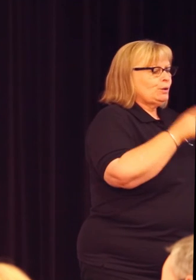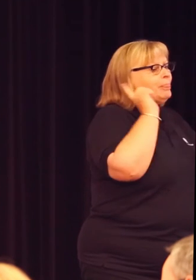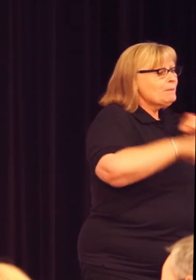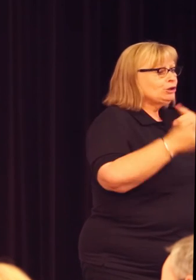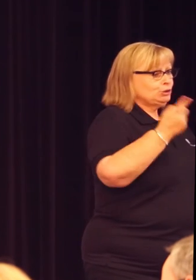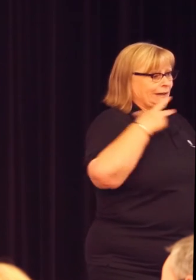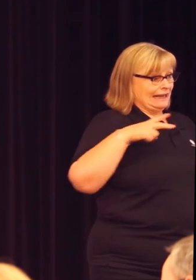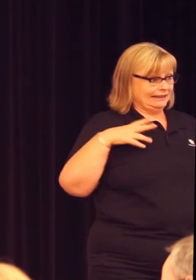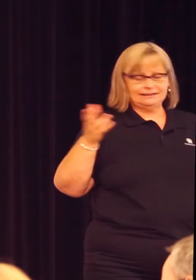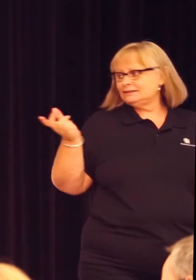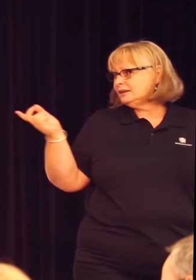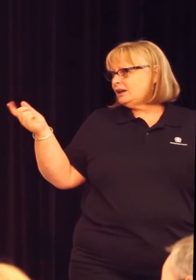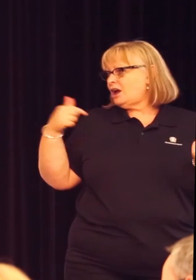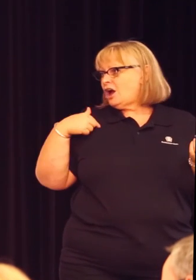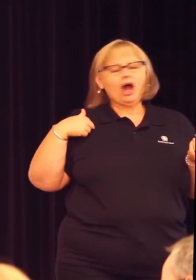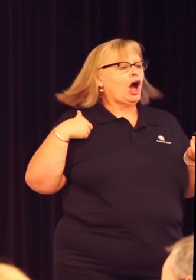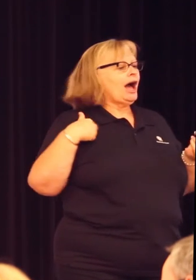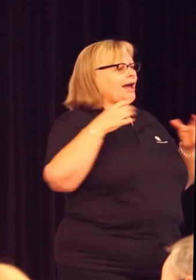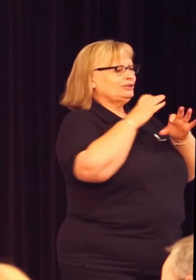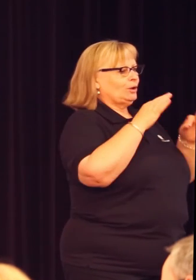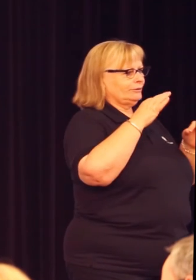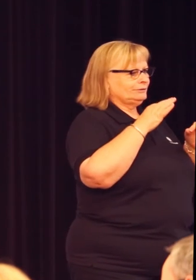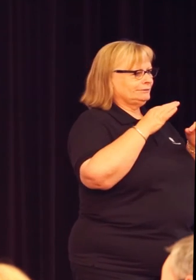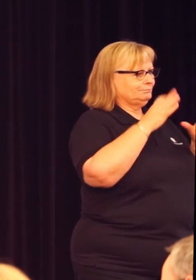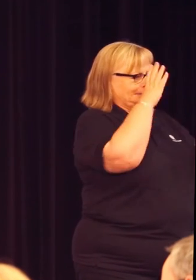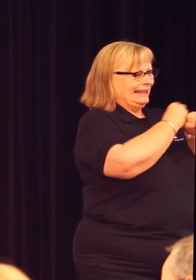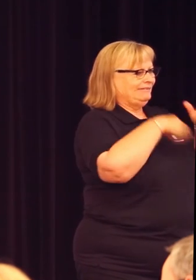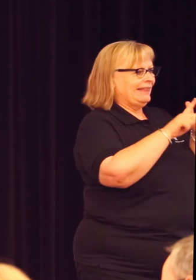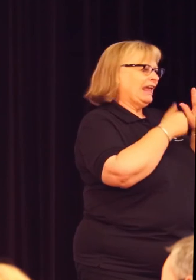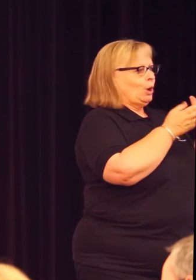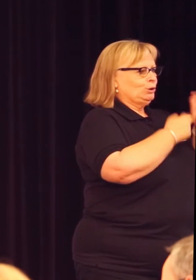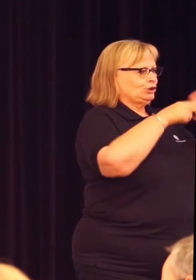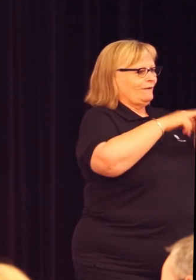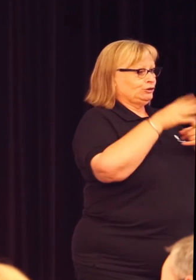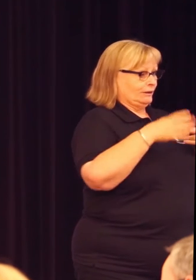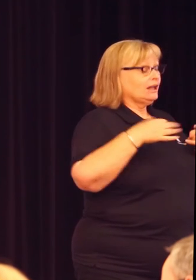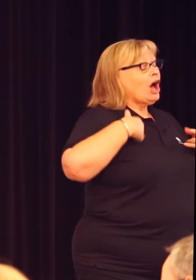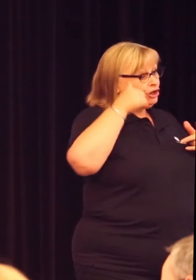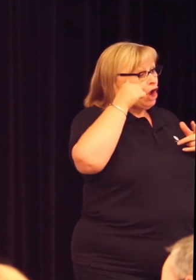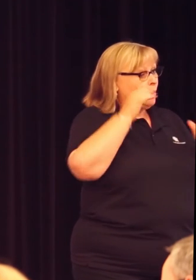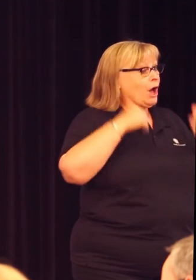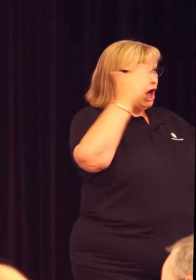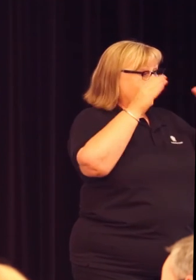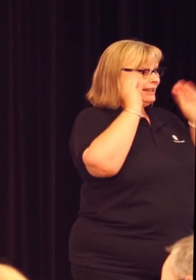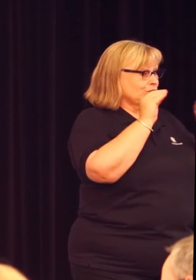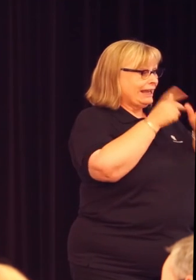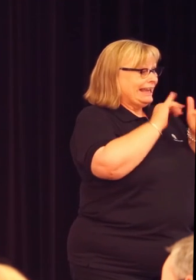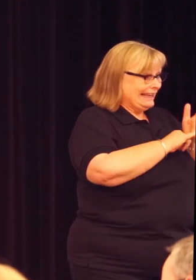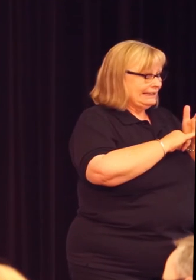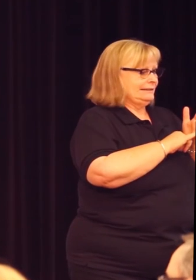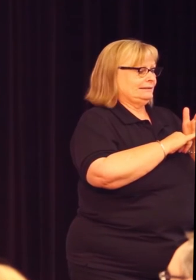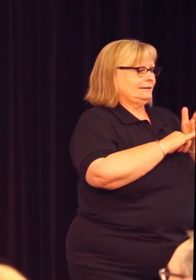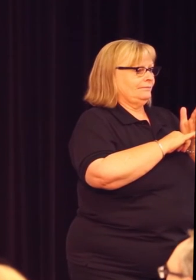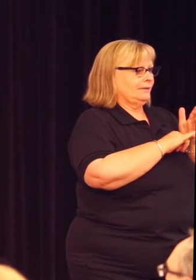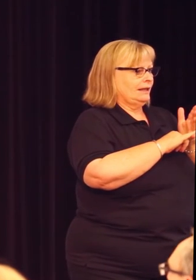So I don't just, I don't subscribe to the illusion of choice because I know that higher education is, travels